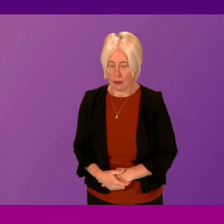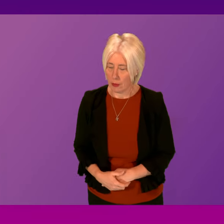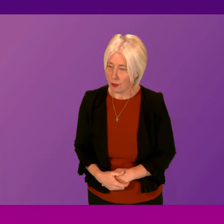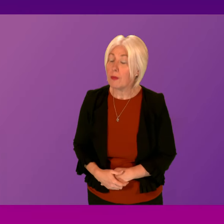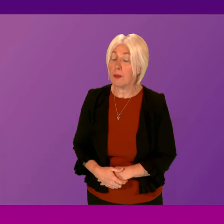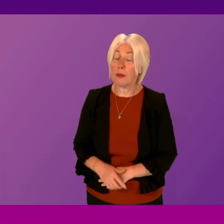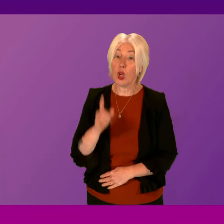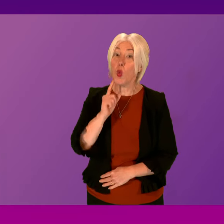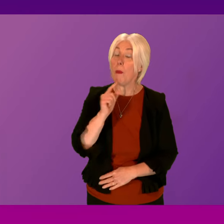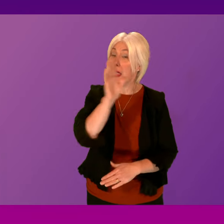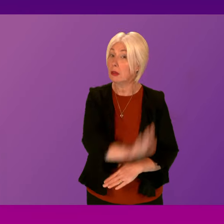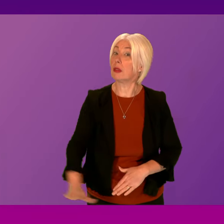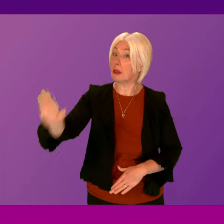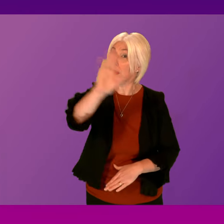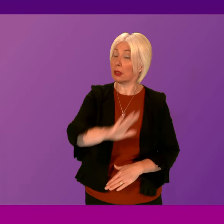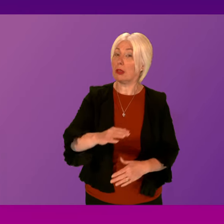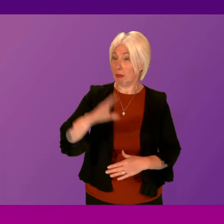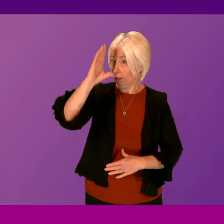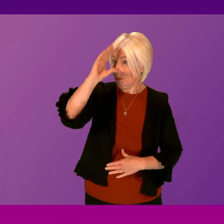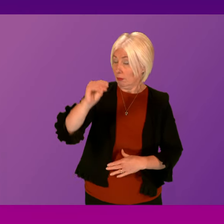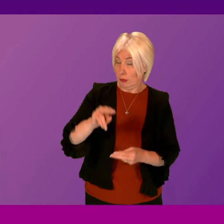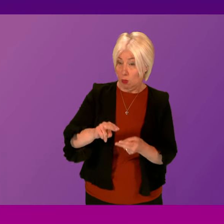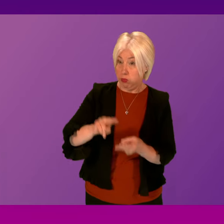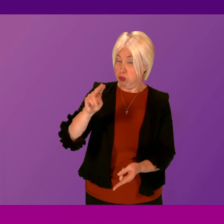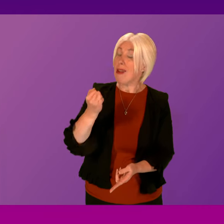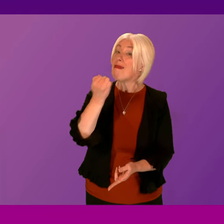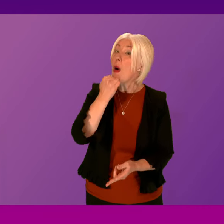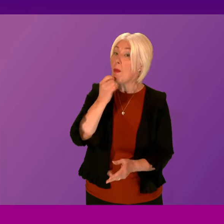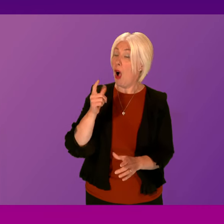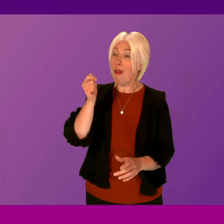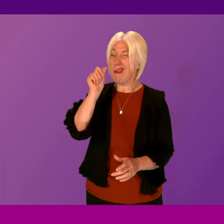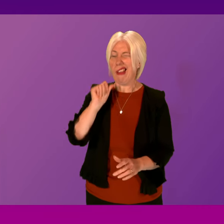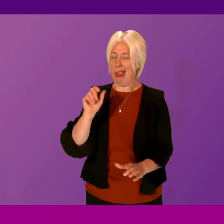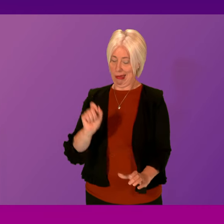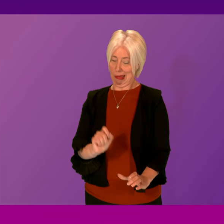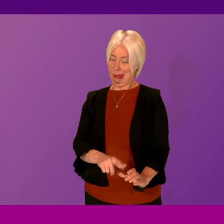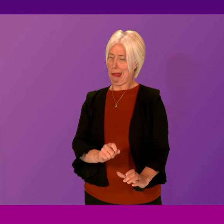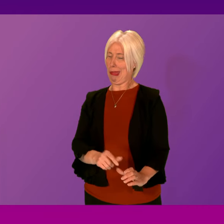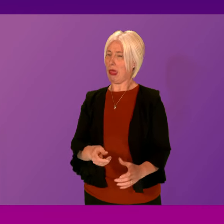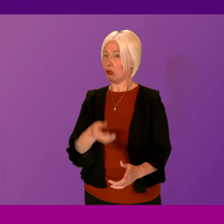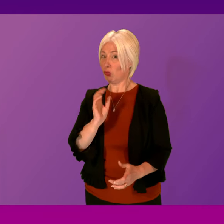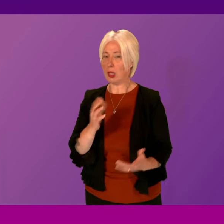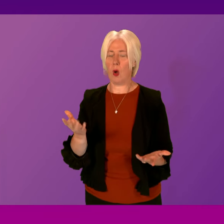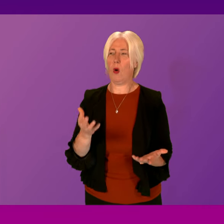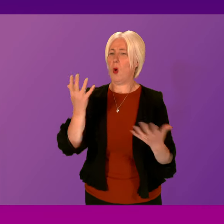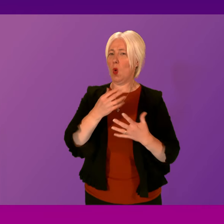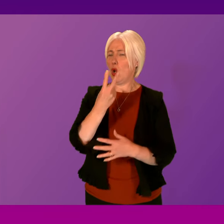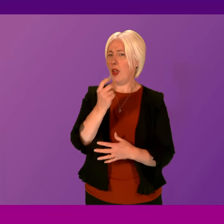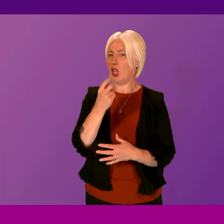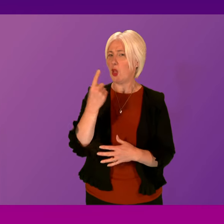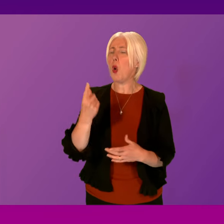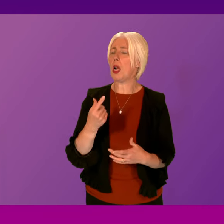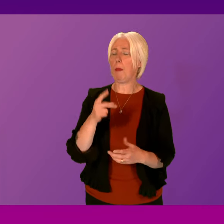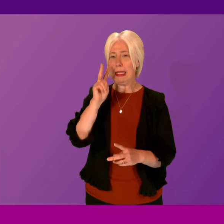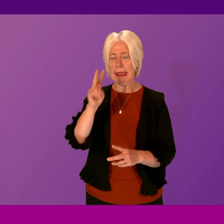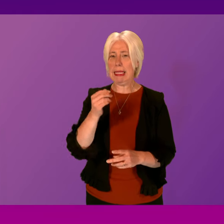Women across the country are being alerted to an increase in spiking and in 2021, worryingly, we started seeing cases